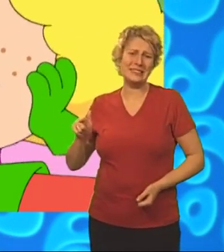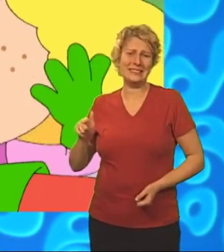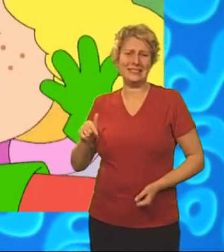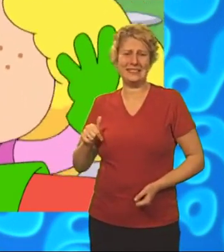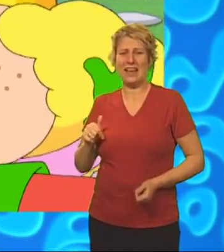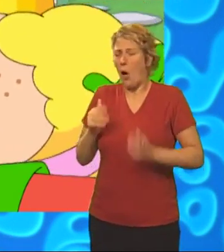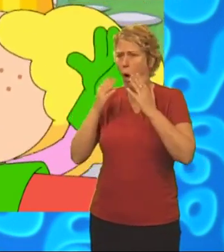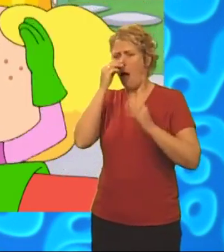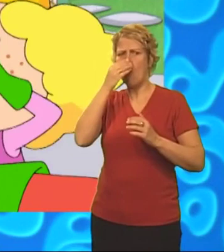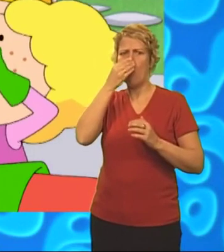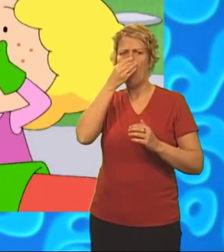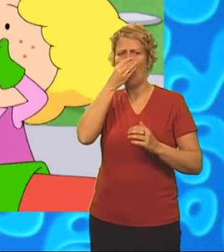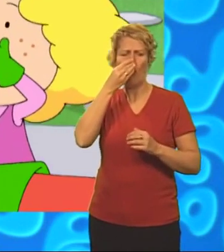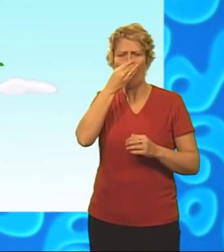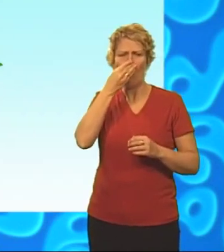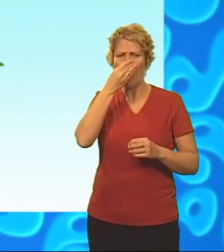Ow!